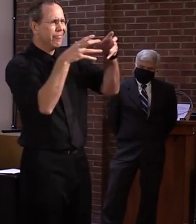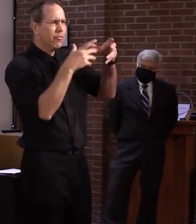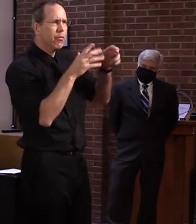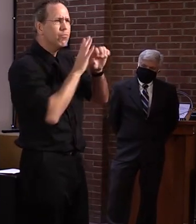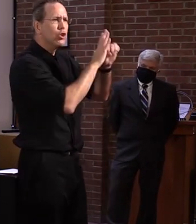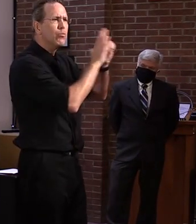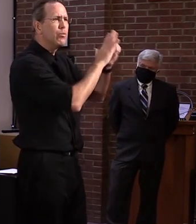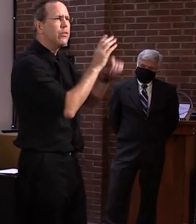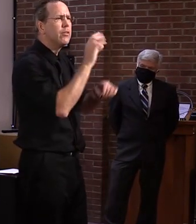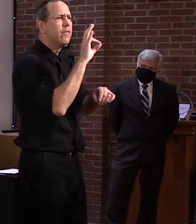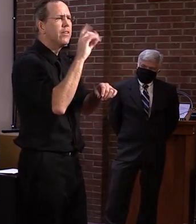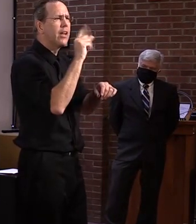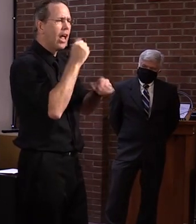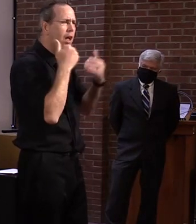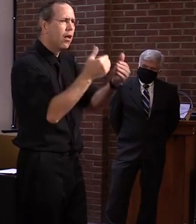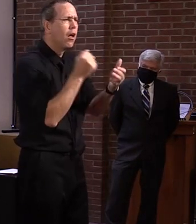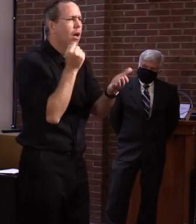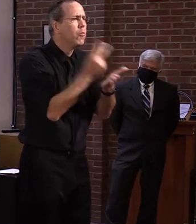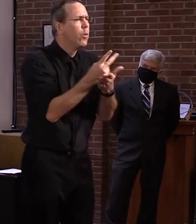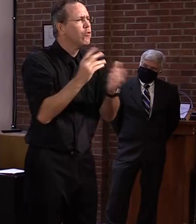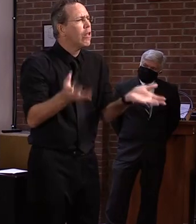things for itself?